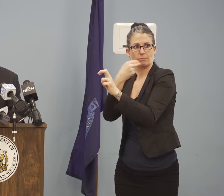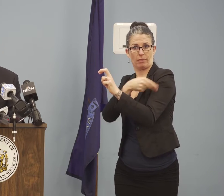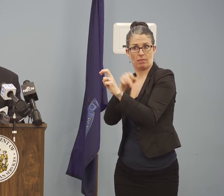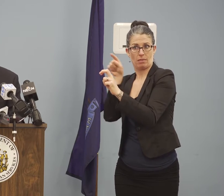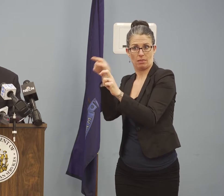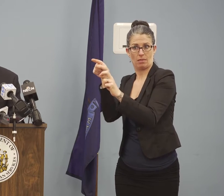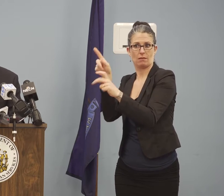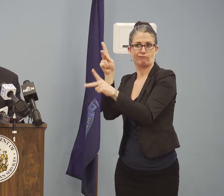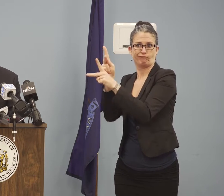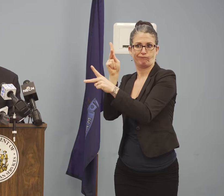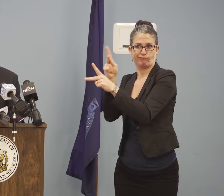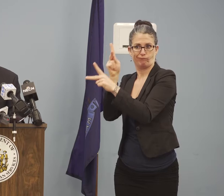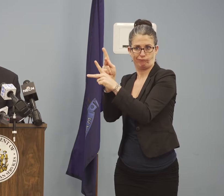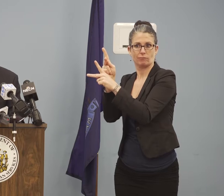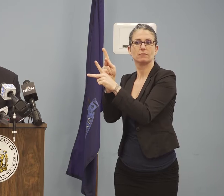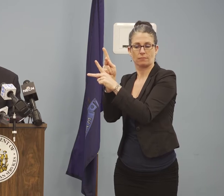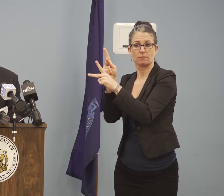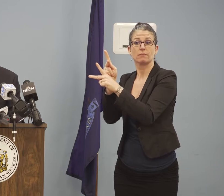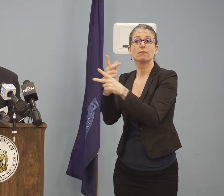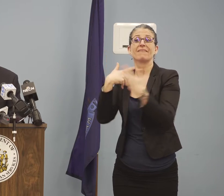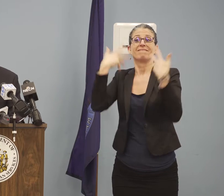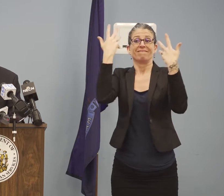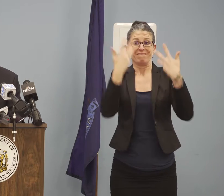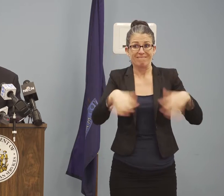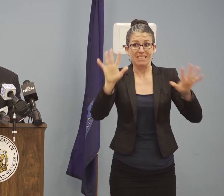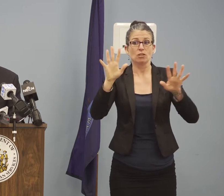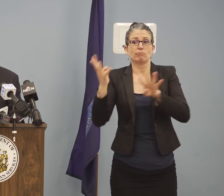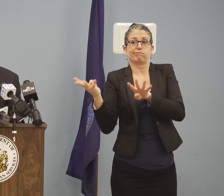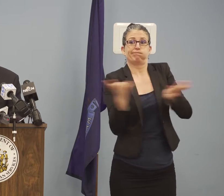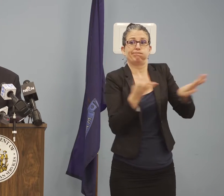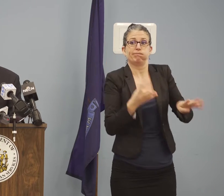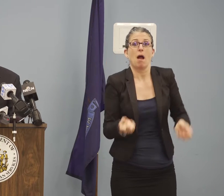,670 negative tests.